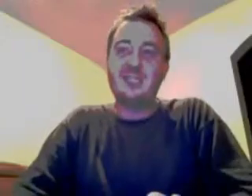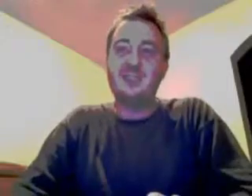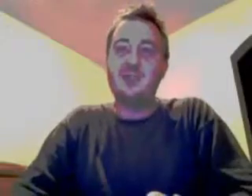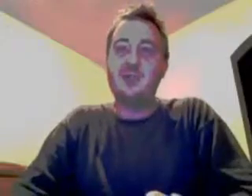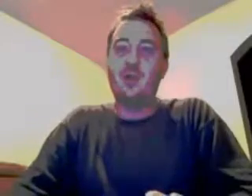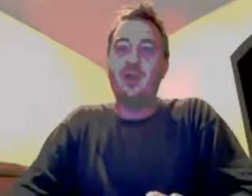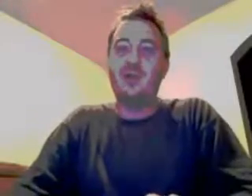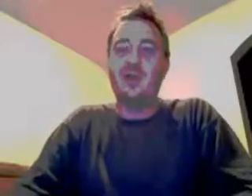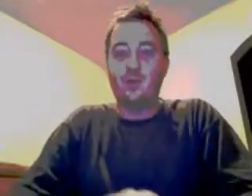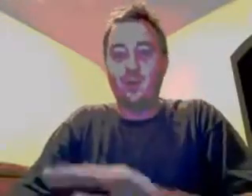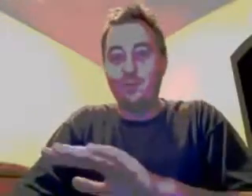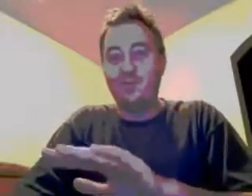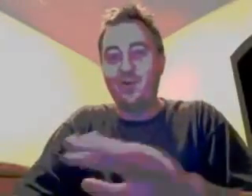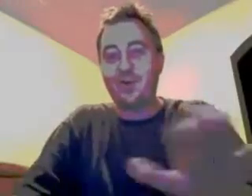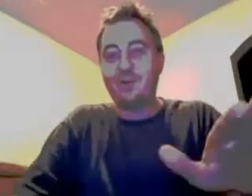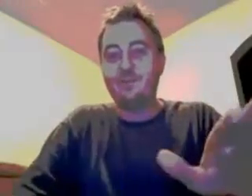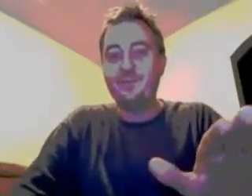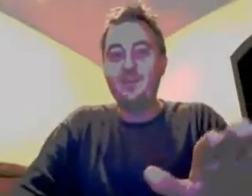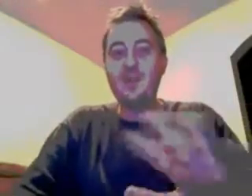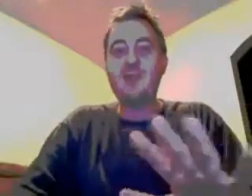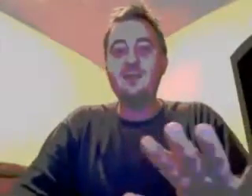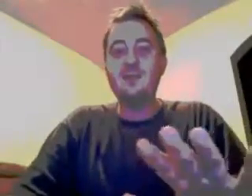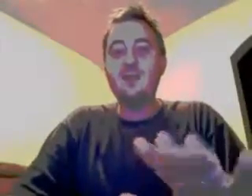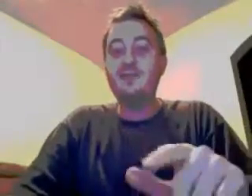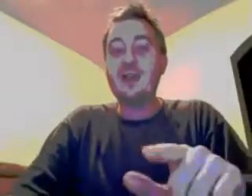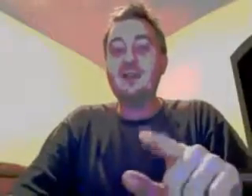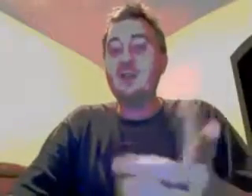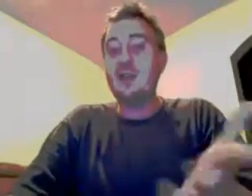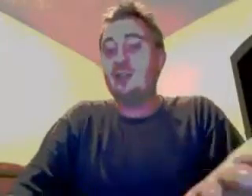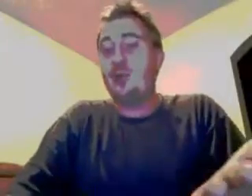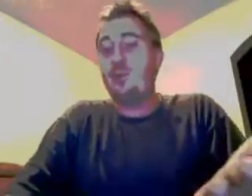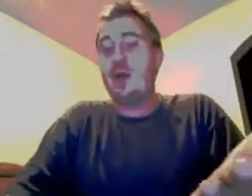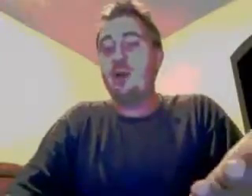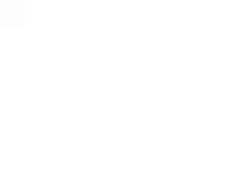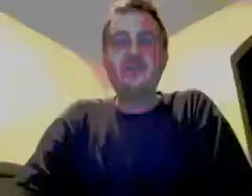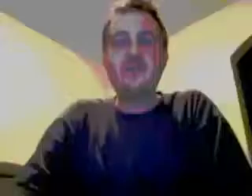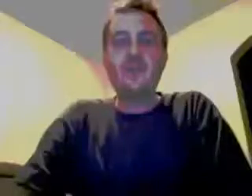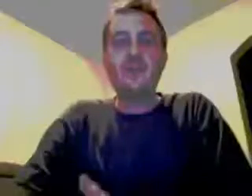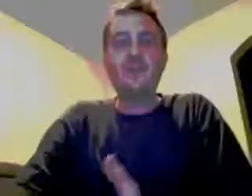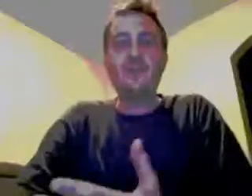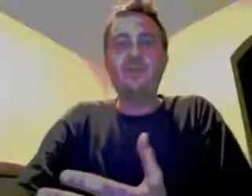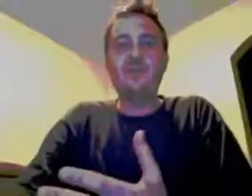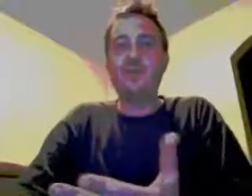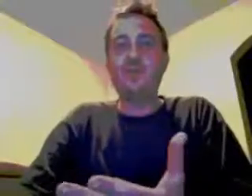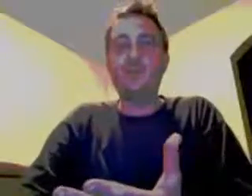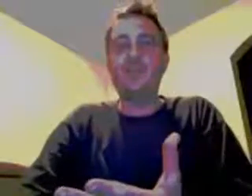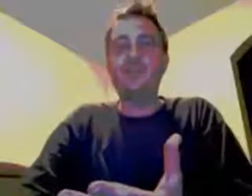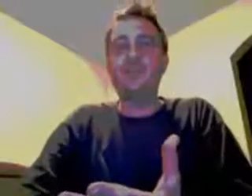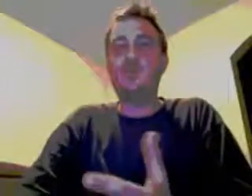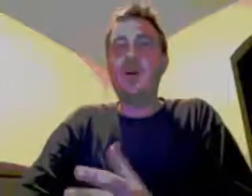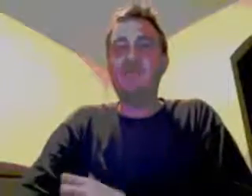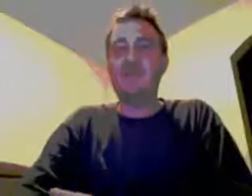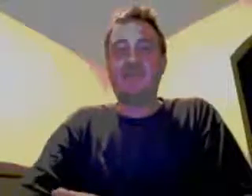she's, you know, on equal footing, right? In fact, she has no power. There's three reasons why Miss